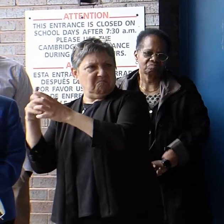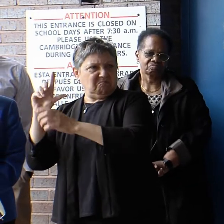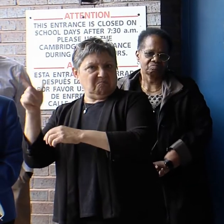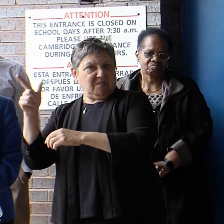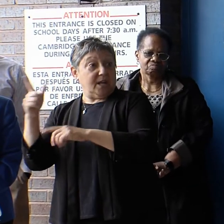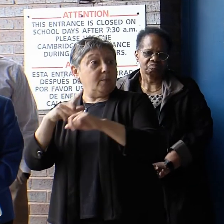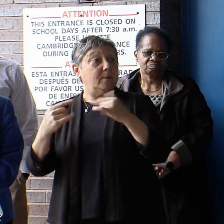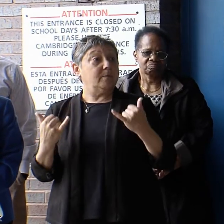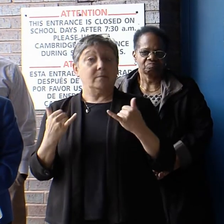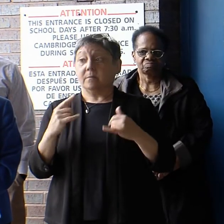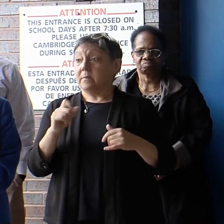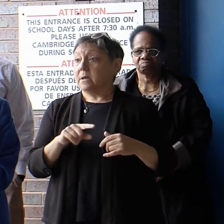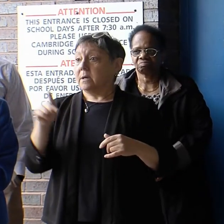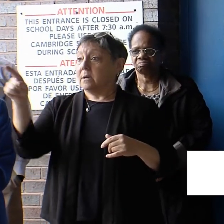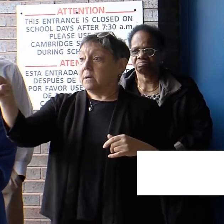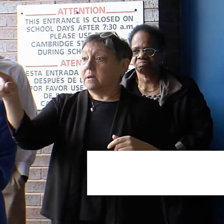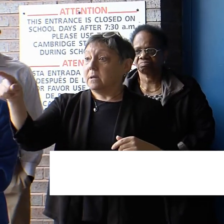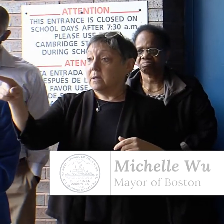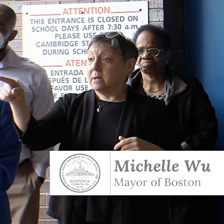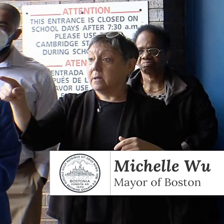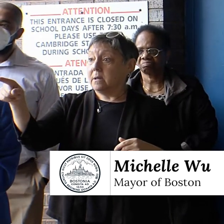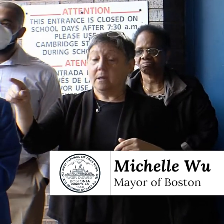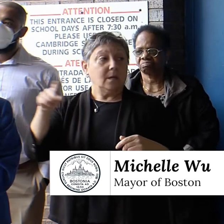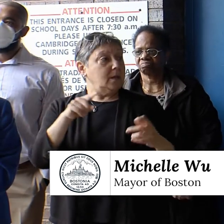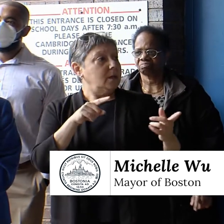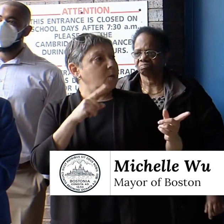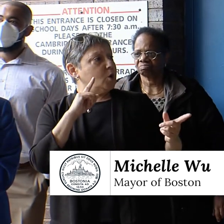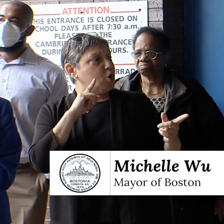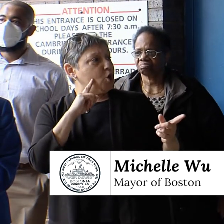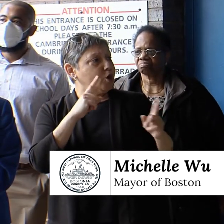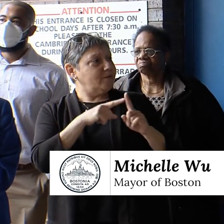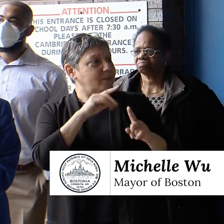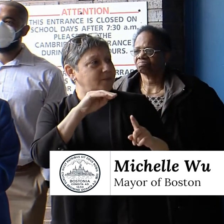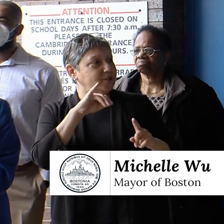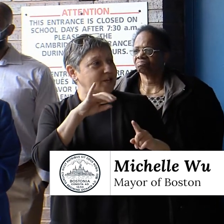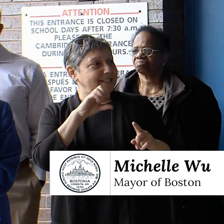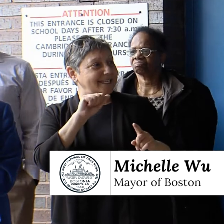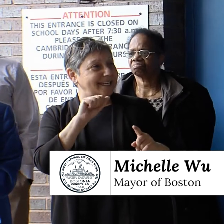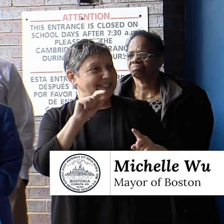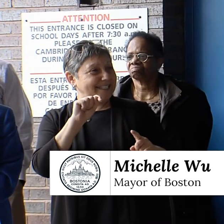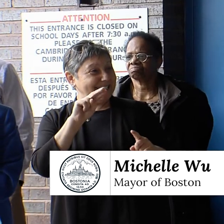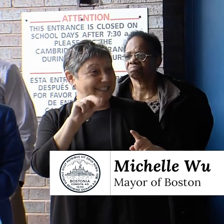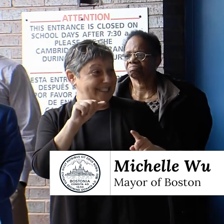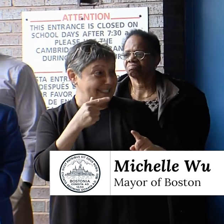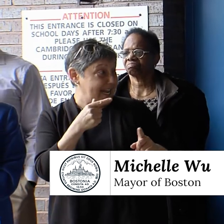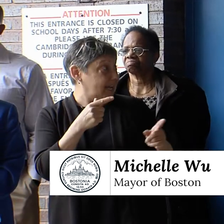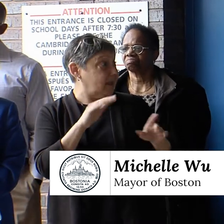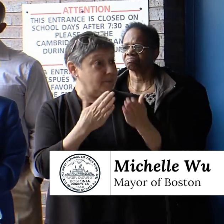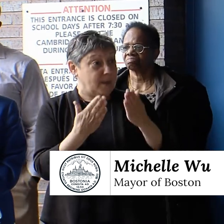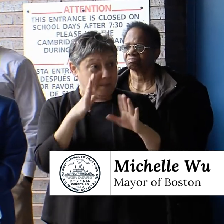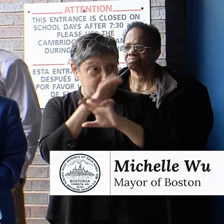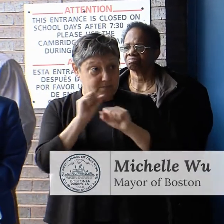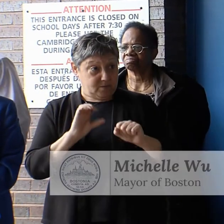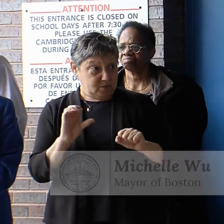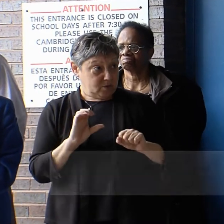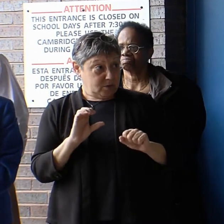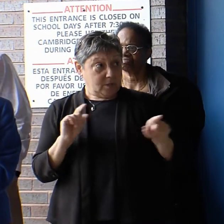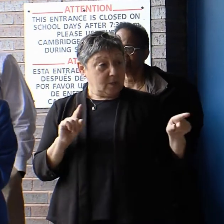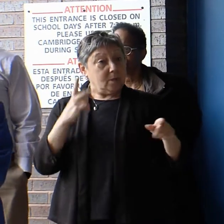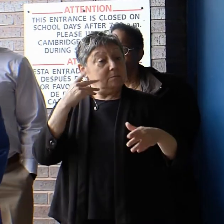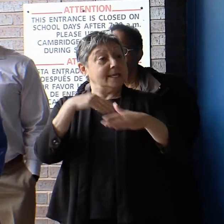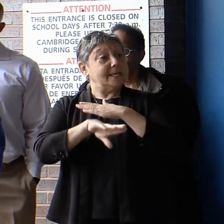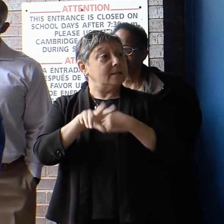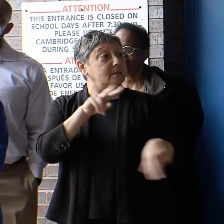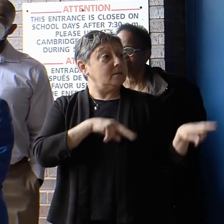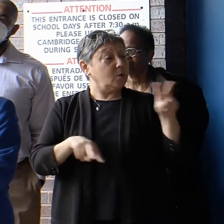off to the side in a separate scrum. Mayor, we heard from Jessica Tang a moment ago, but I'd like to hear from you, perhaps from Dr. Facilities as well. As you toured the school,